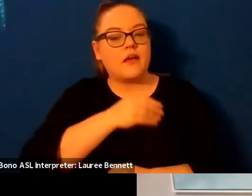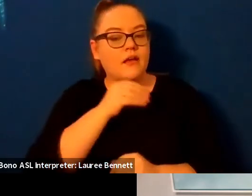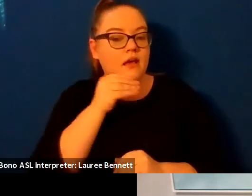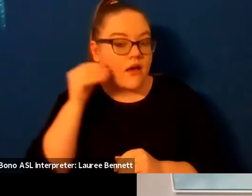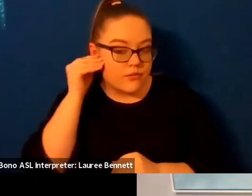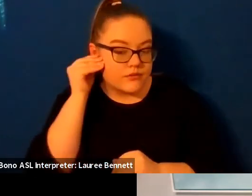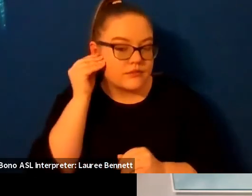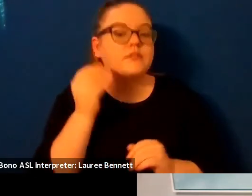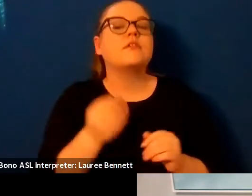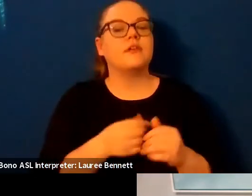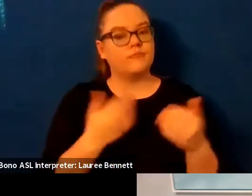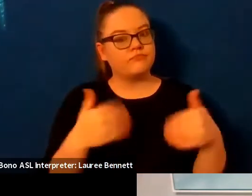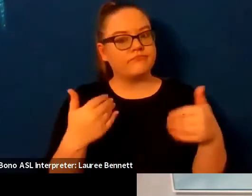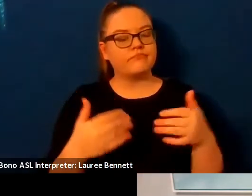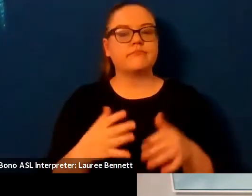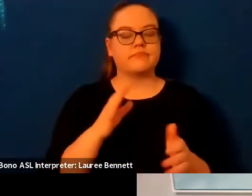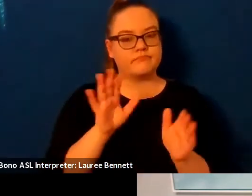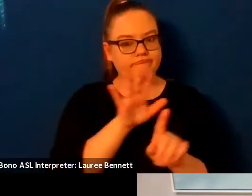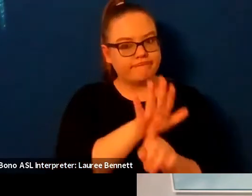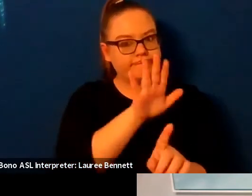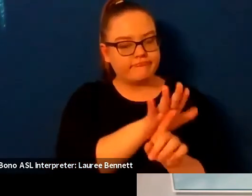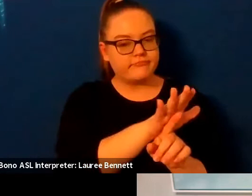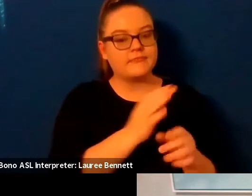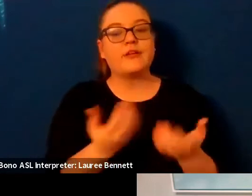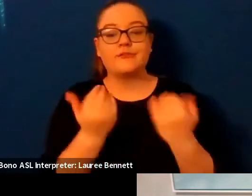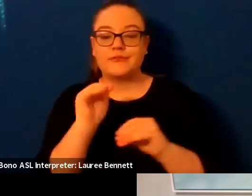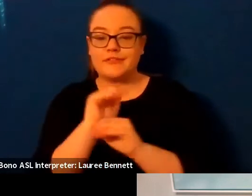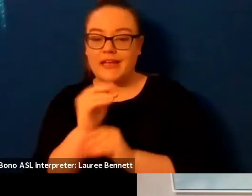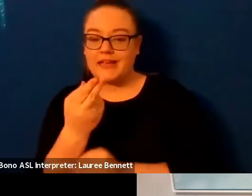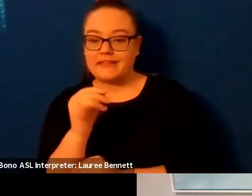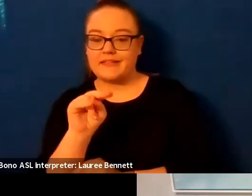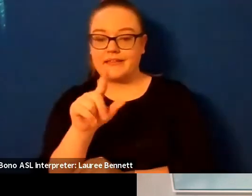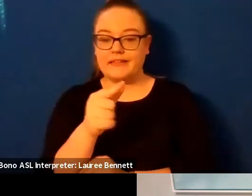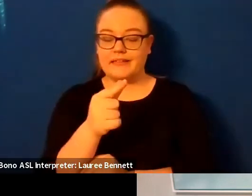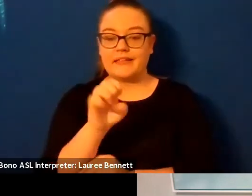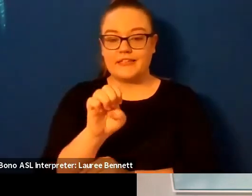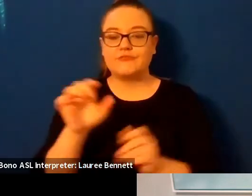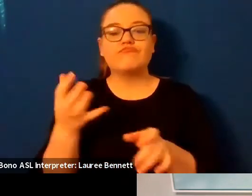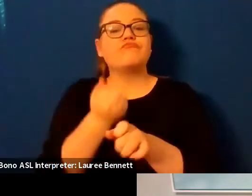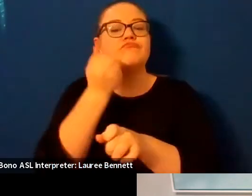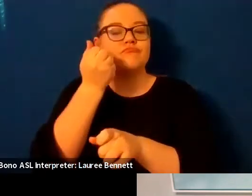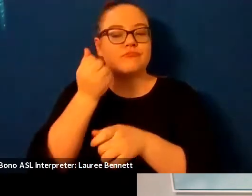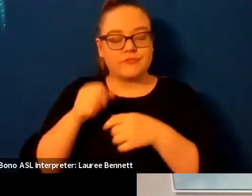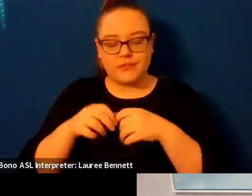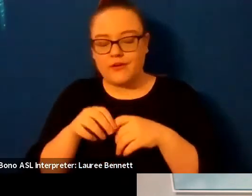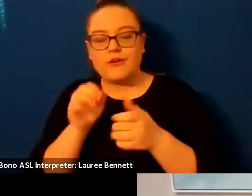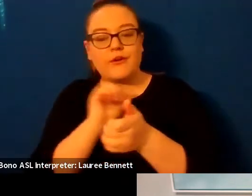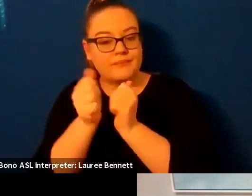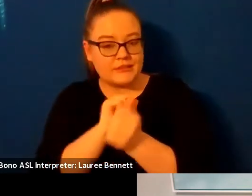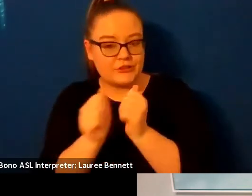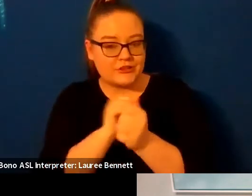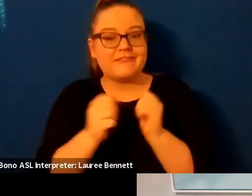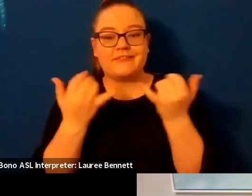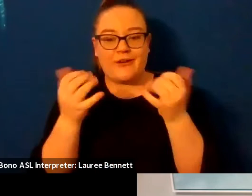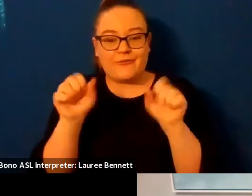we're here to celebrate tonight was co-winner of the 2019 crab orchard open competition judged by allison joseph and is out now